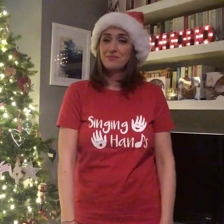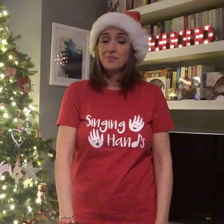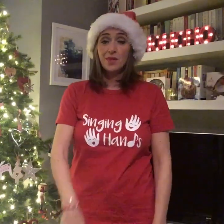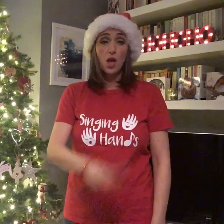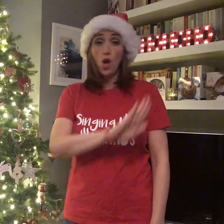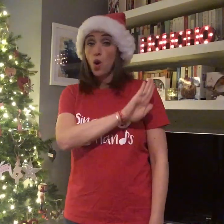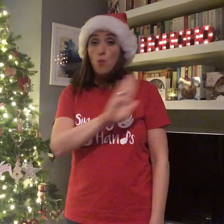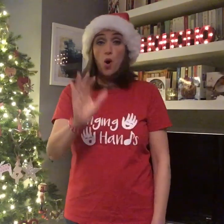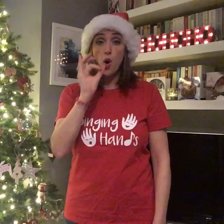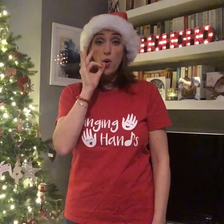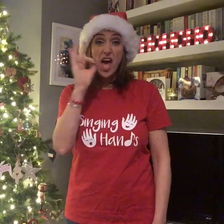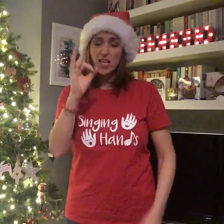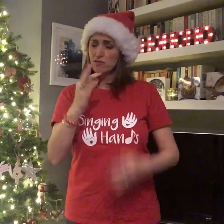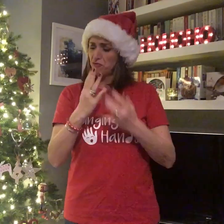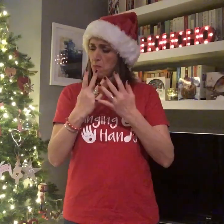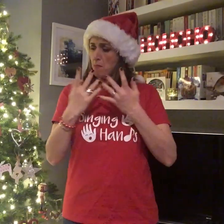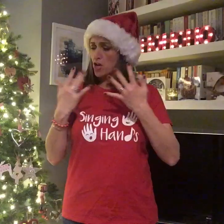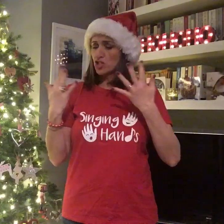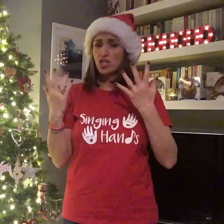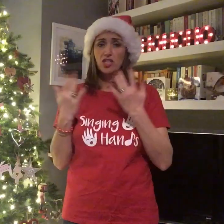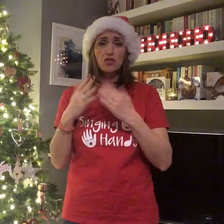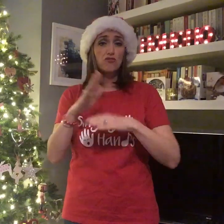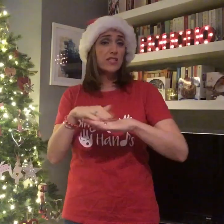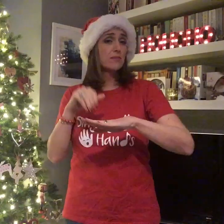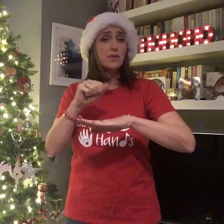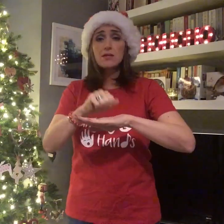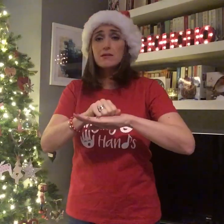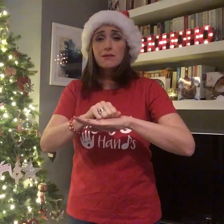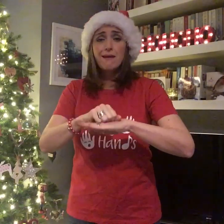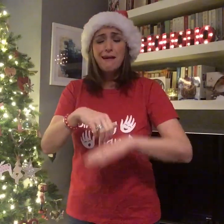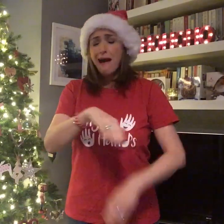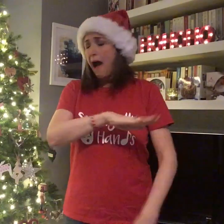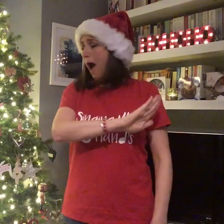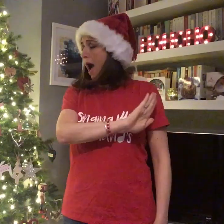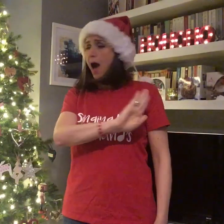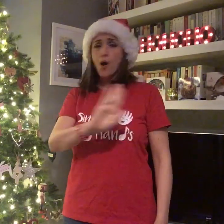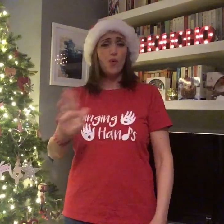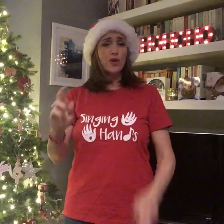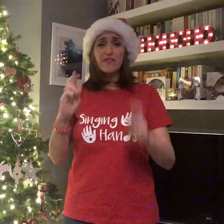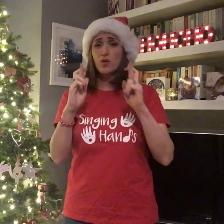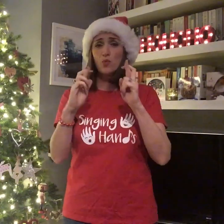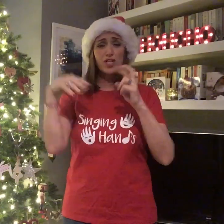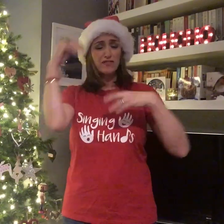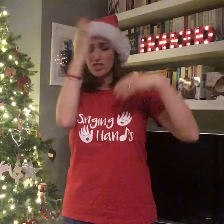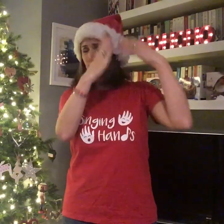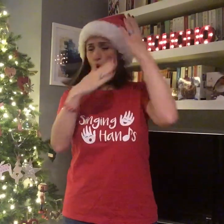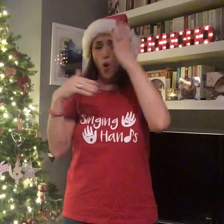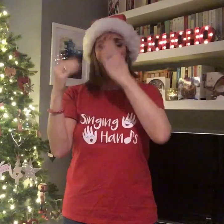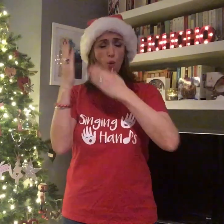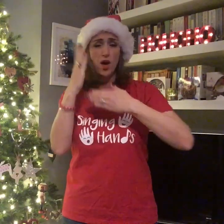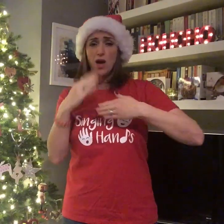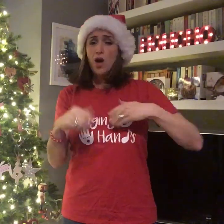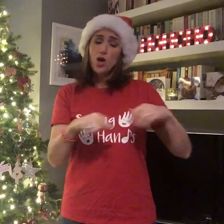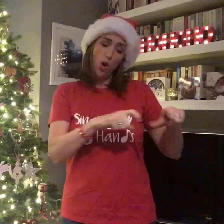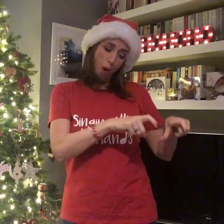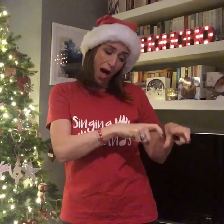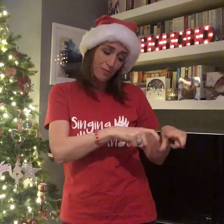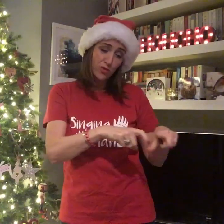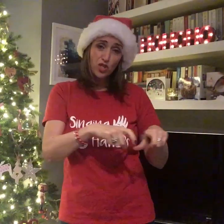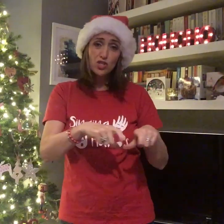I won't ask for once this Christmas, I won't even wish for snow No, I'm just